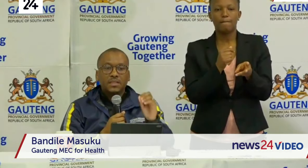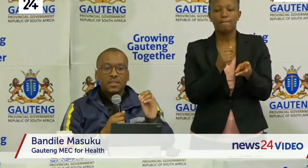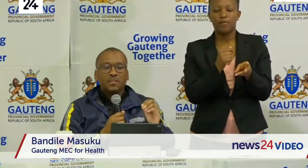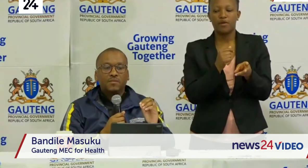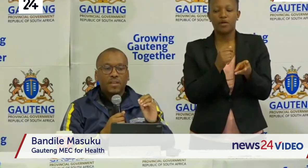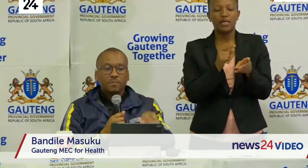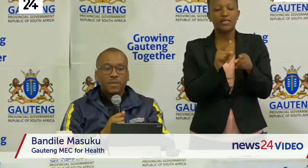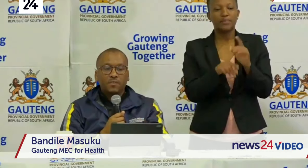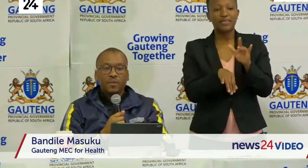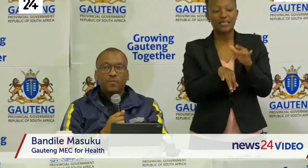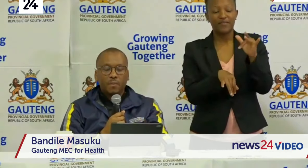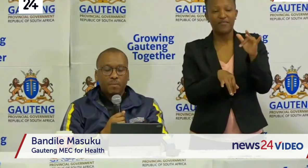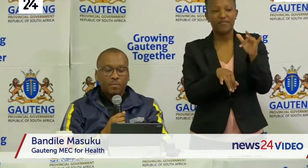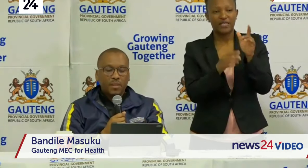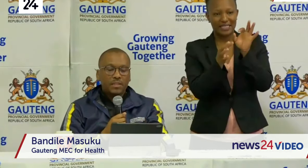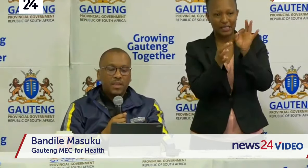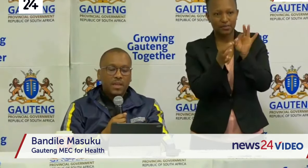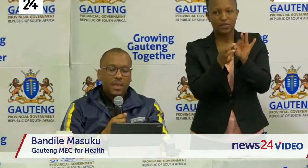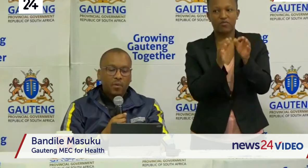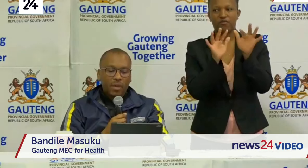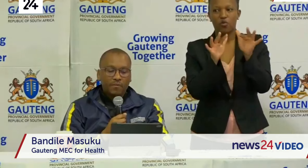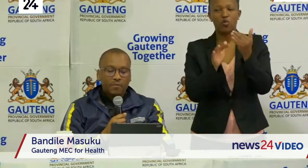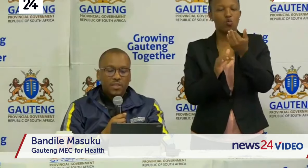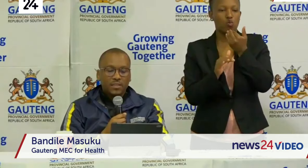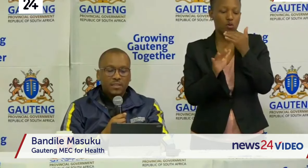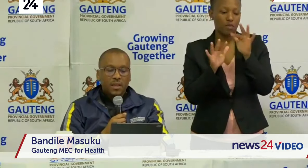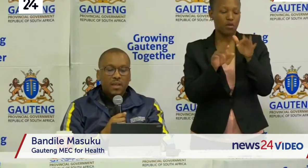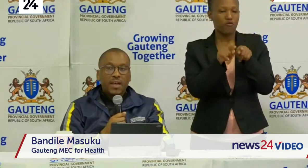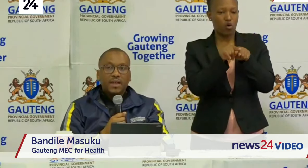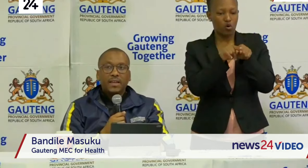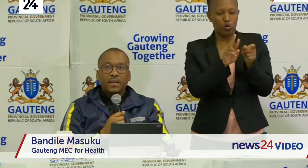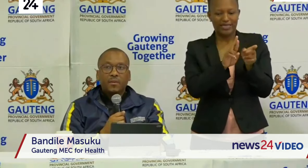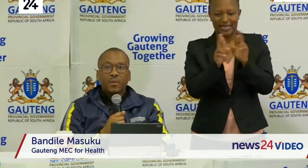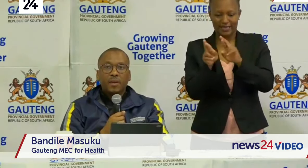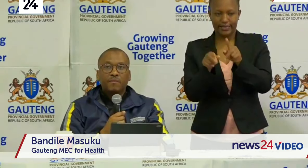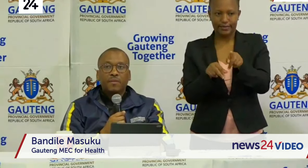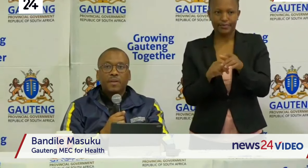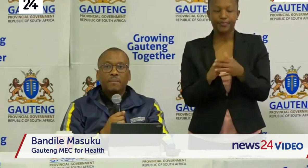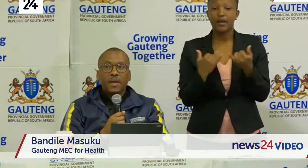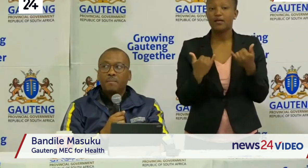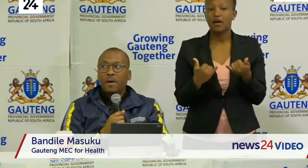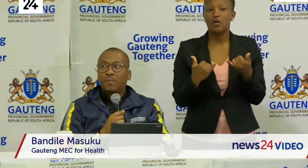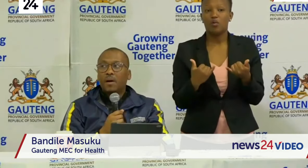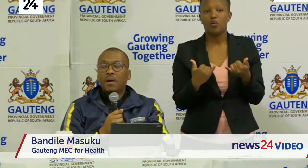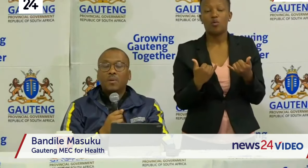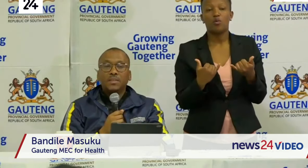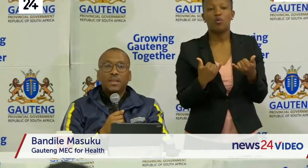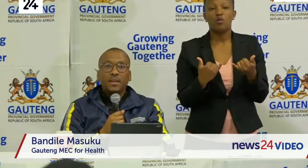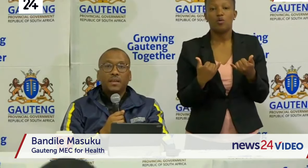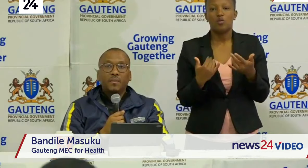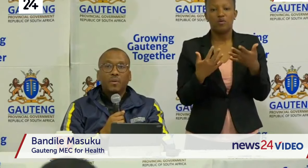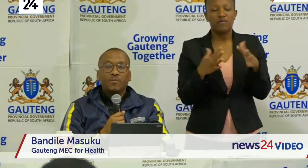sensitive and specific for the people that we have to test. Currently we have ramped up our